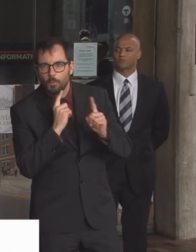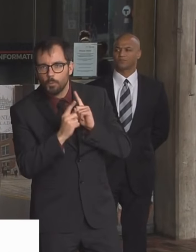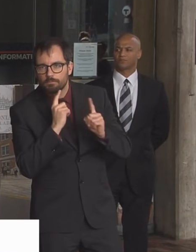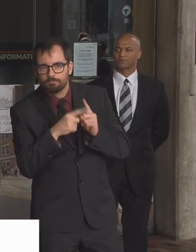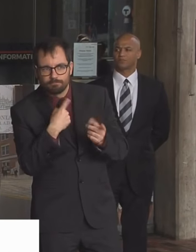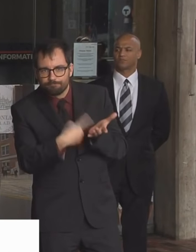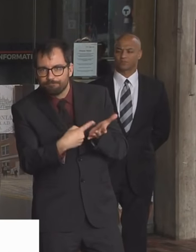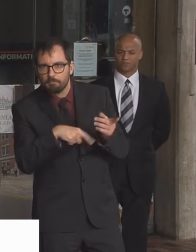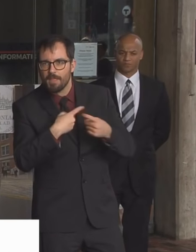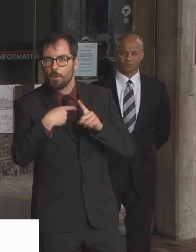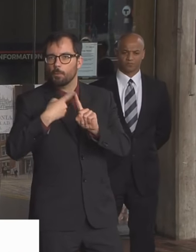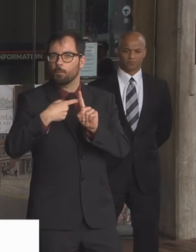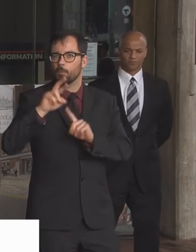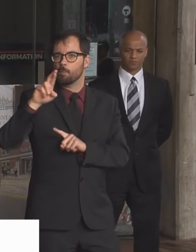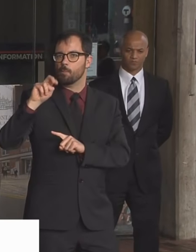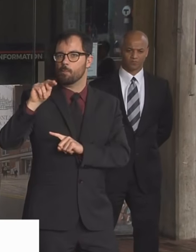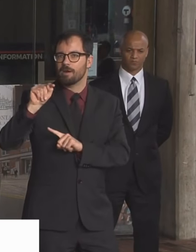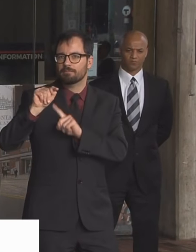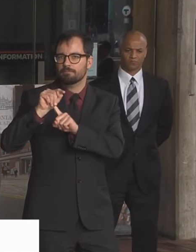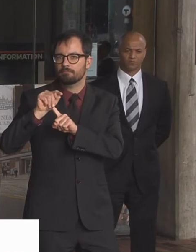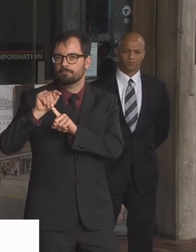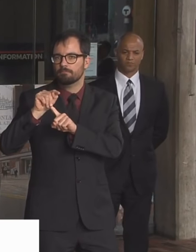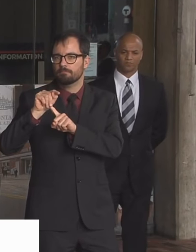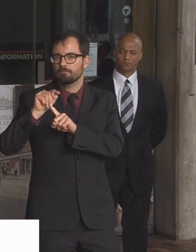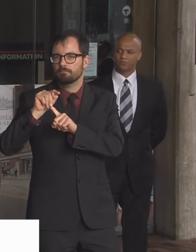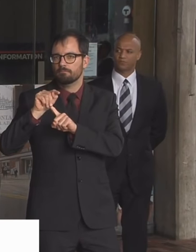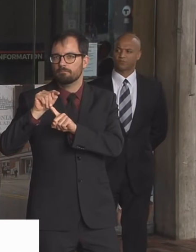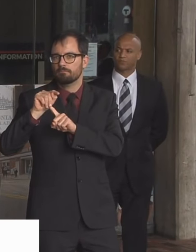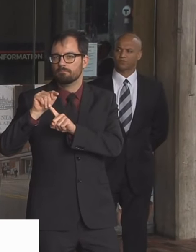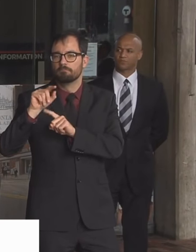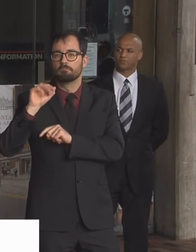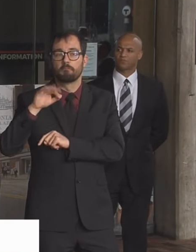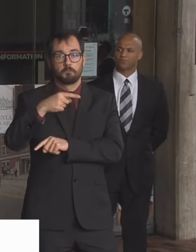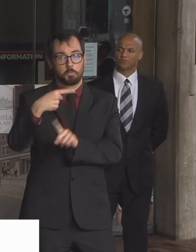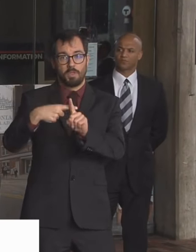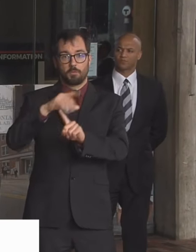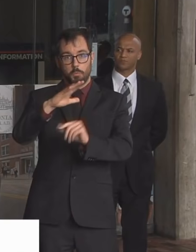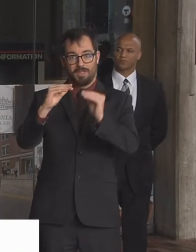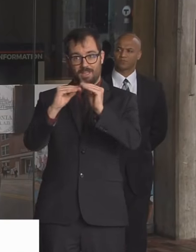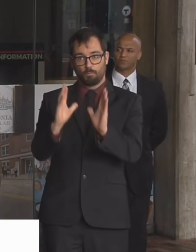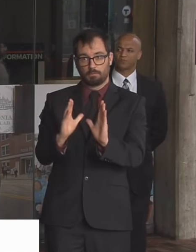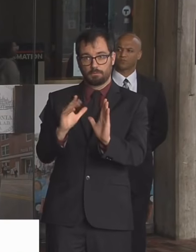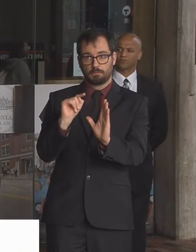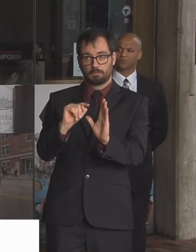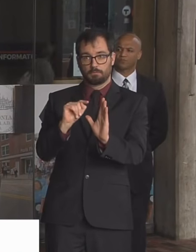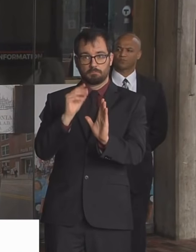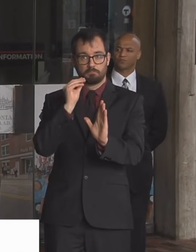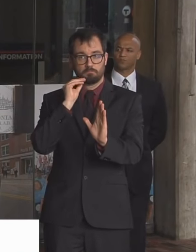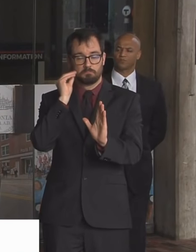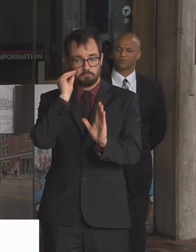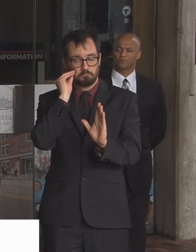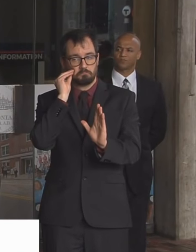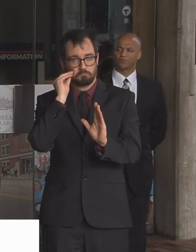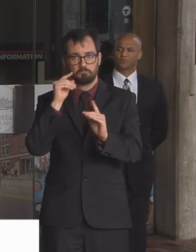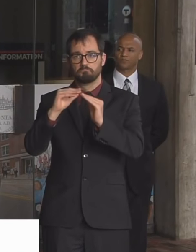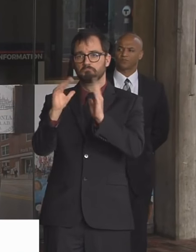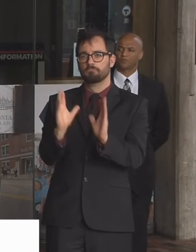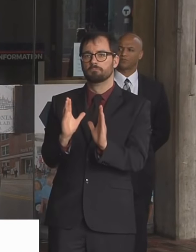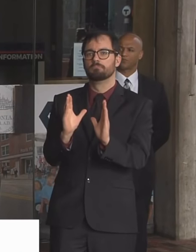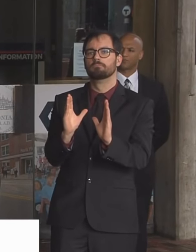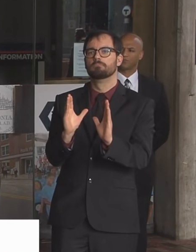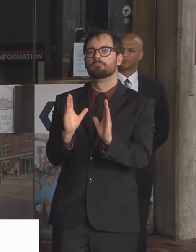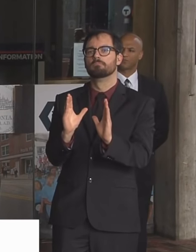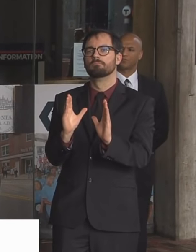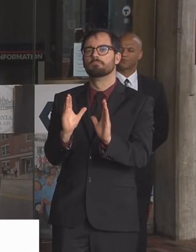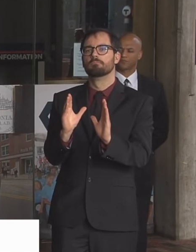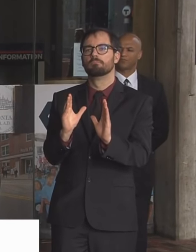your renter stops paying and there's not moratorium for you on the mortgage that makes it very difficult comp very difficult for you because you could lose your house so i think it's